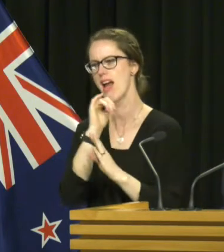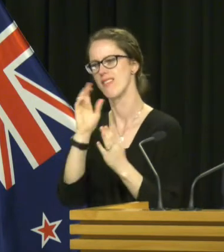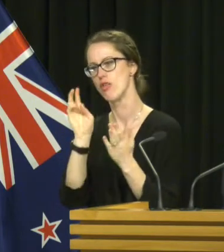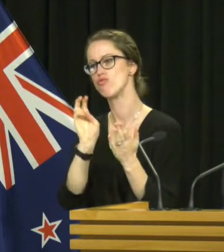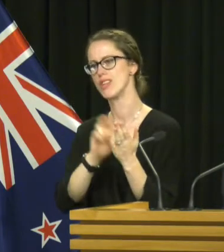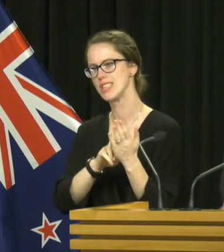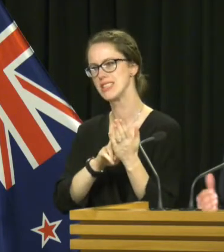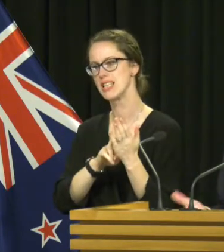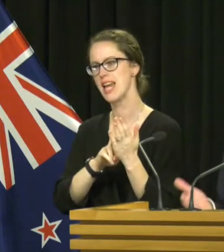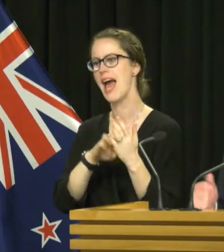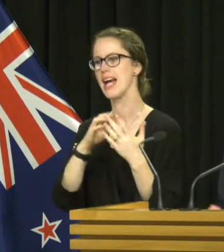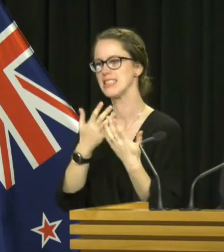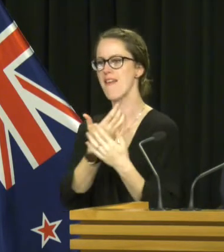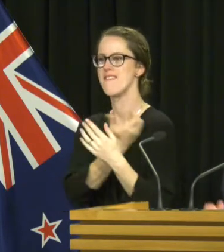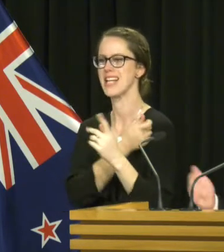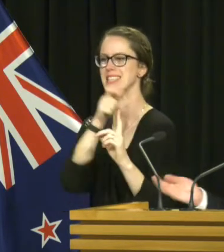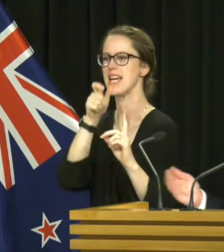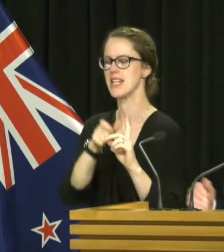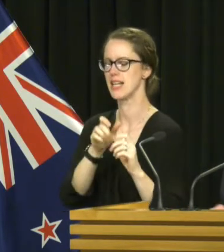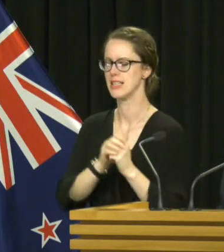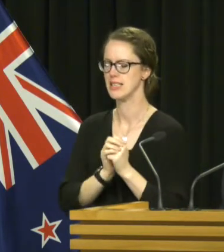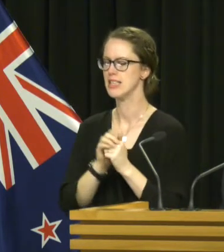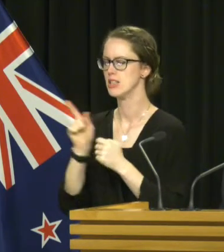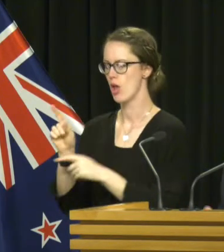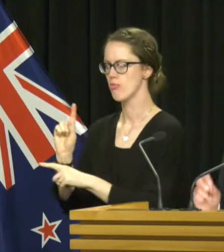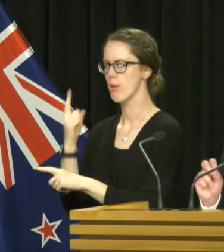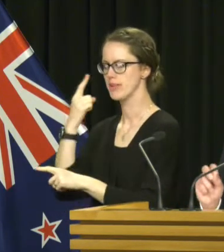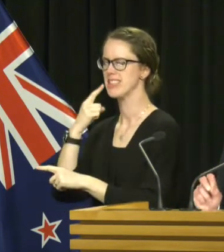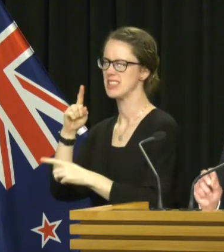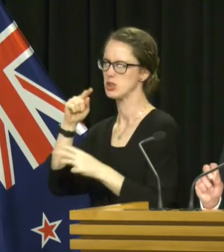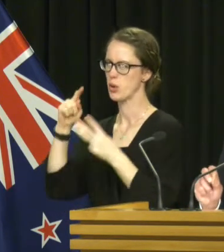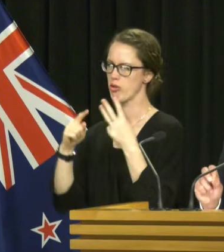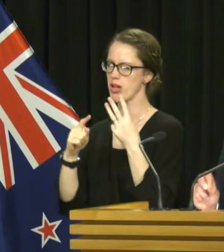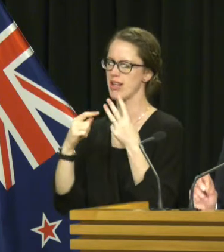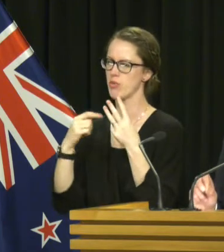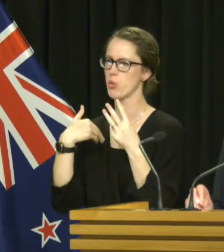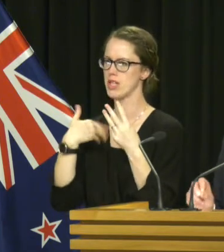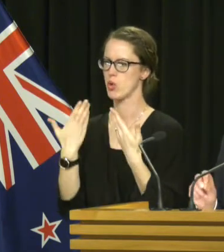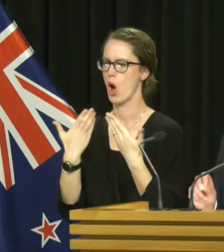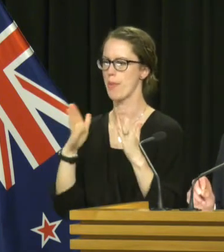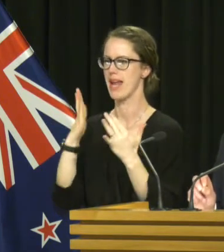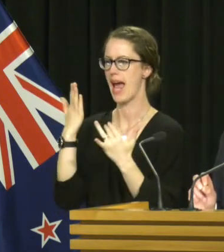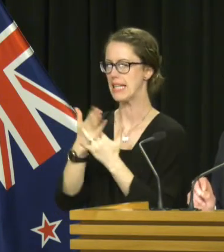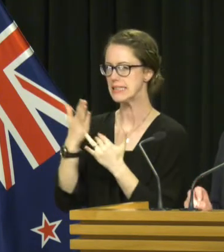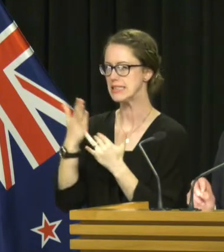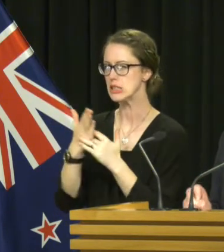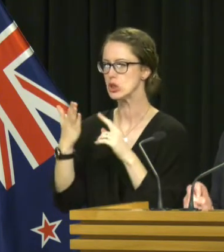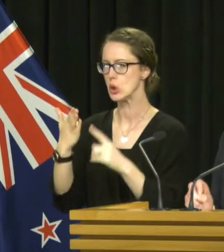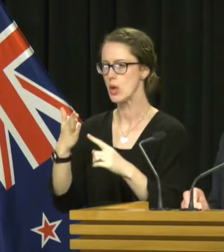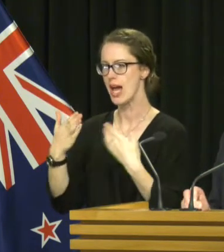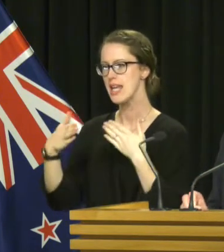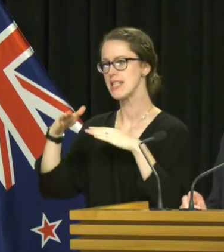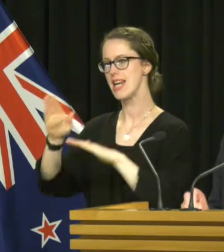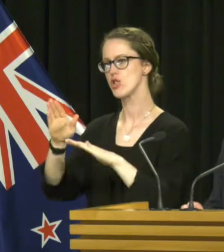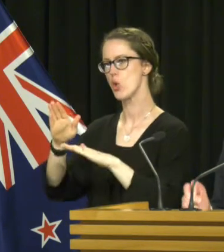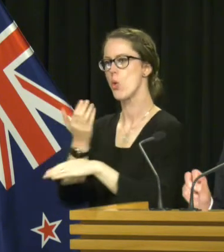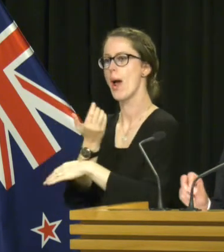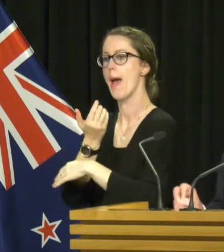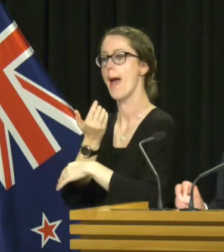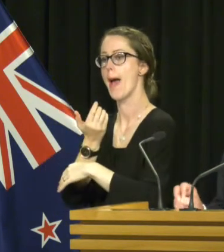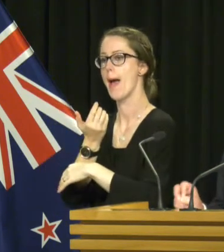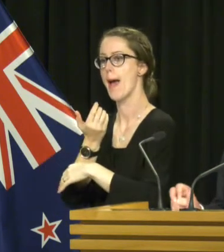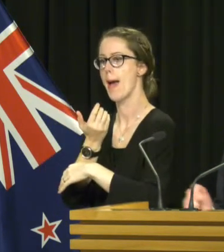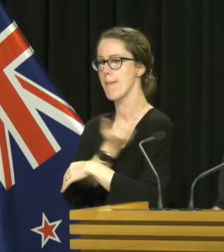registered vaccinated. So there are two or three things, as the Prime Minister said. We would need to open up access to the National Immunisation Register